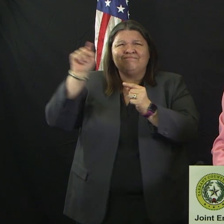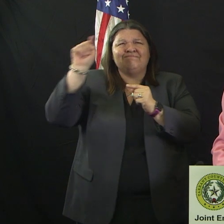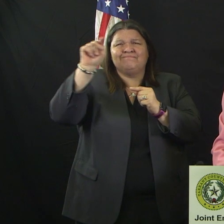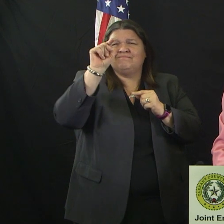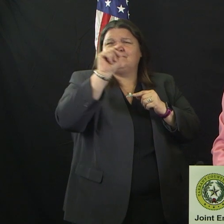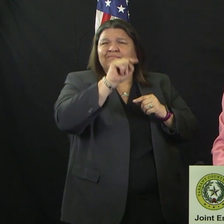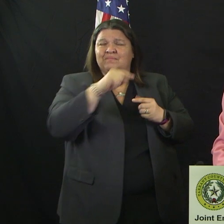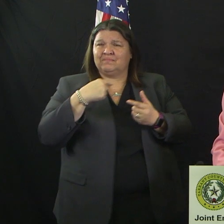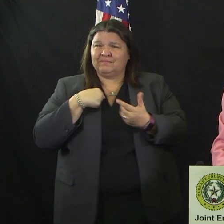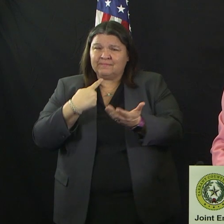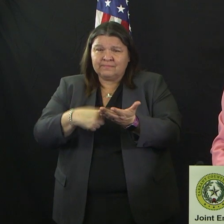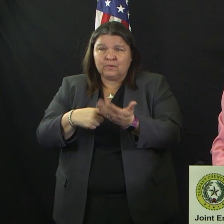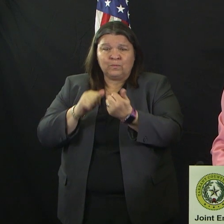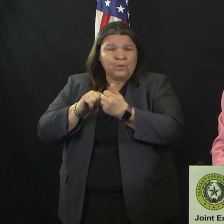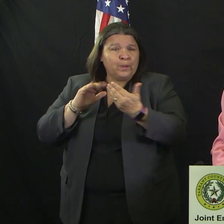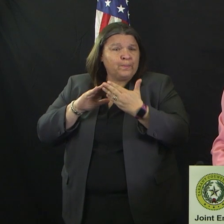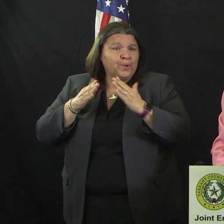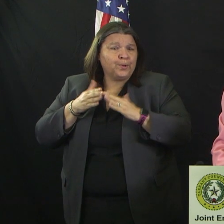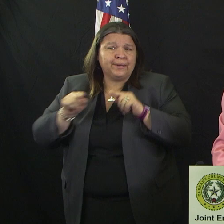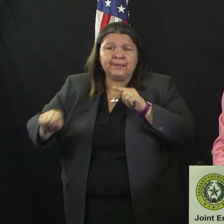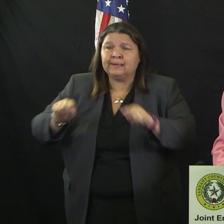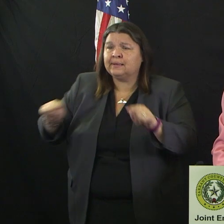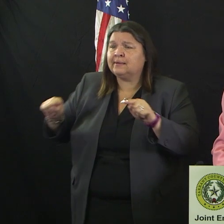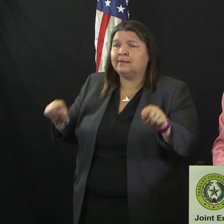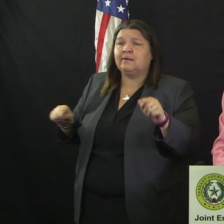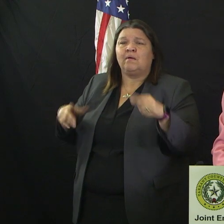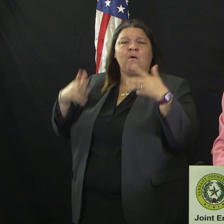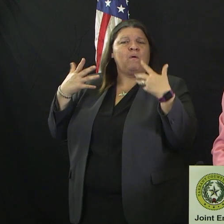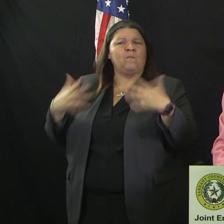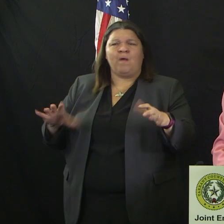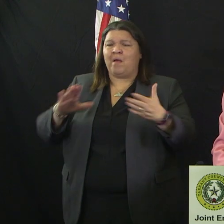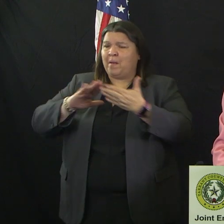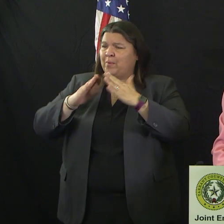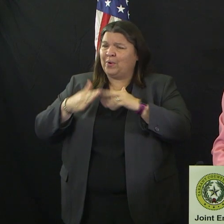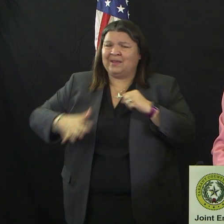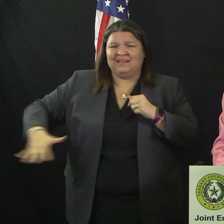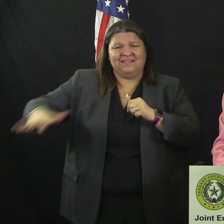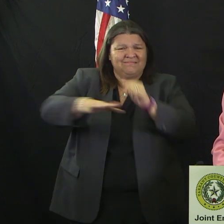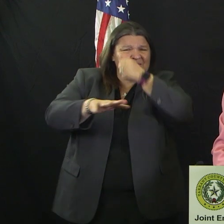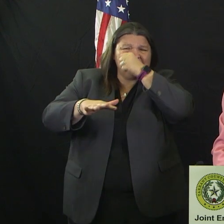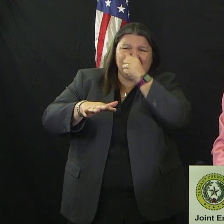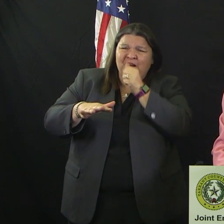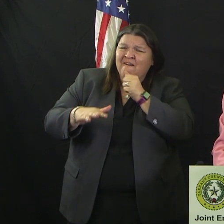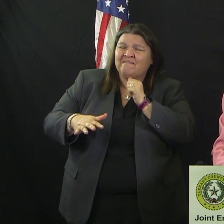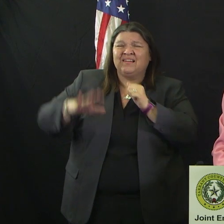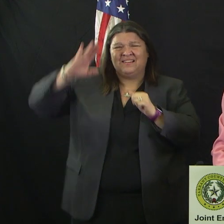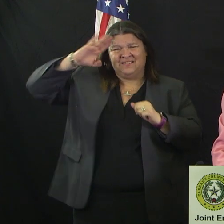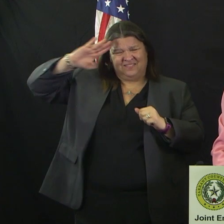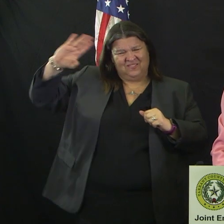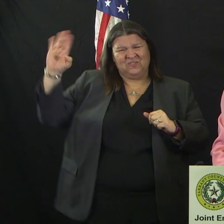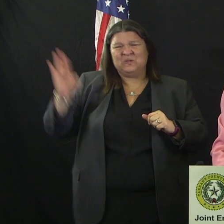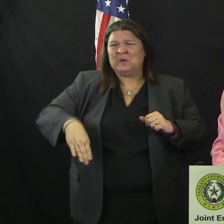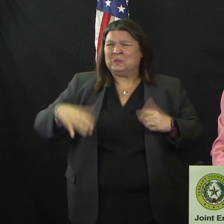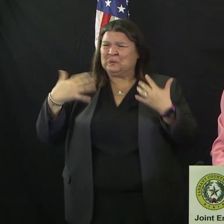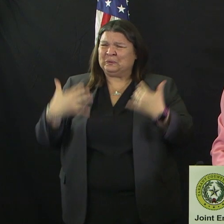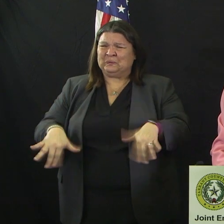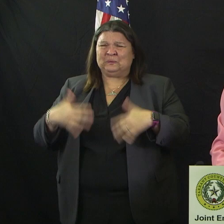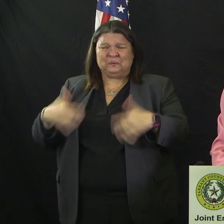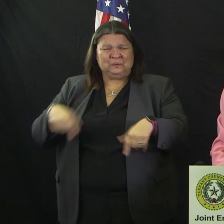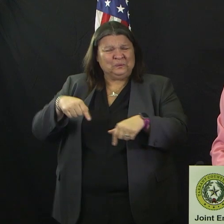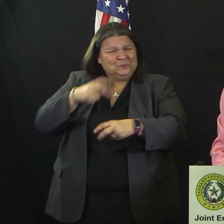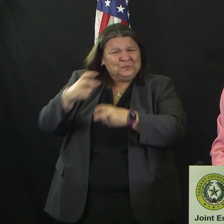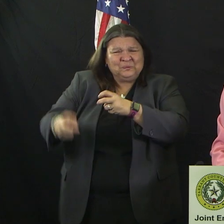not to the community. We know these are incredibly unsettling times. I mentioned yesterday these are times with a lot of fear.